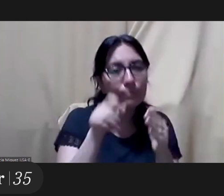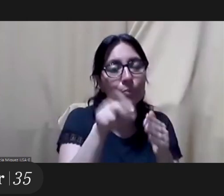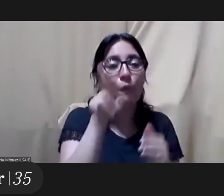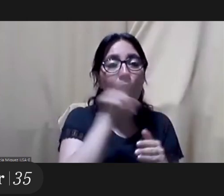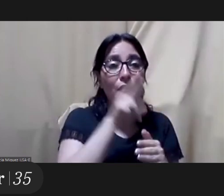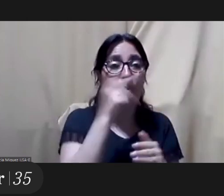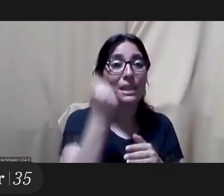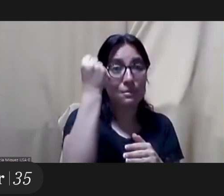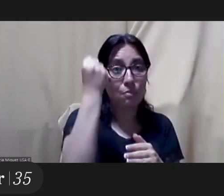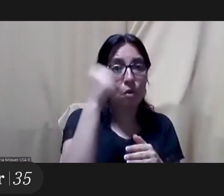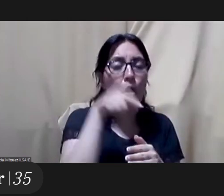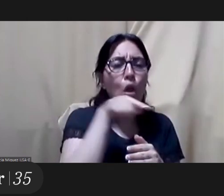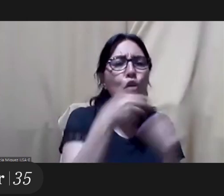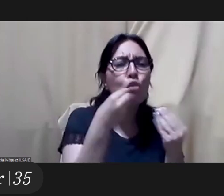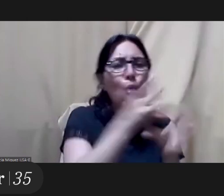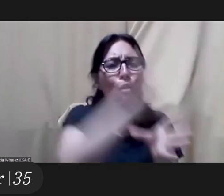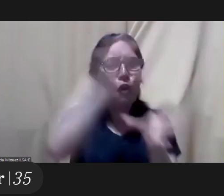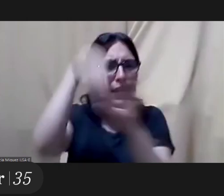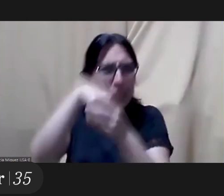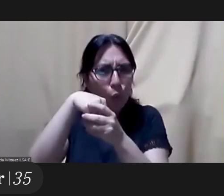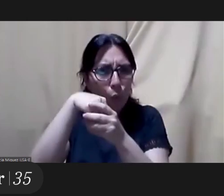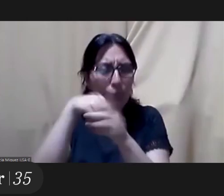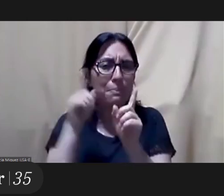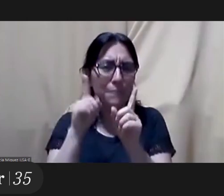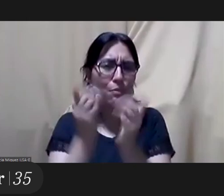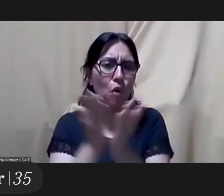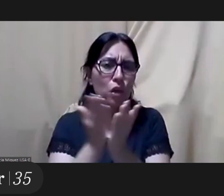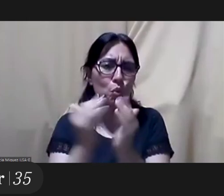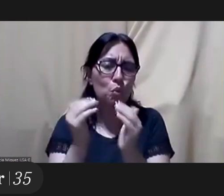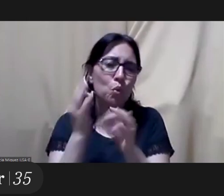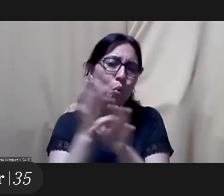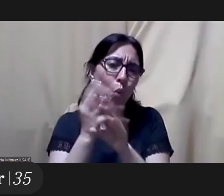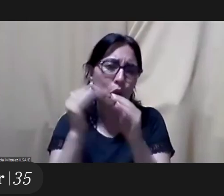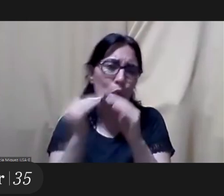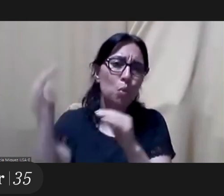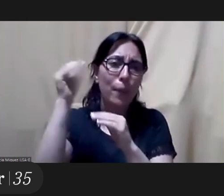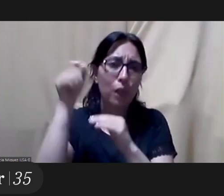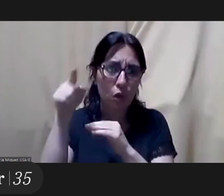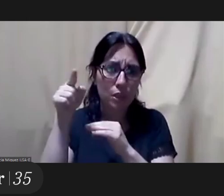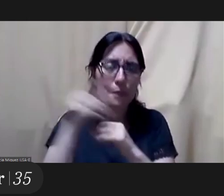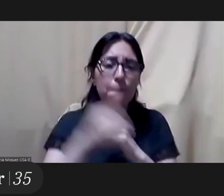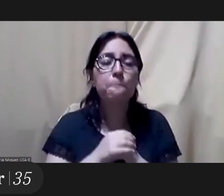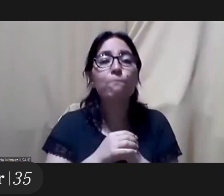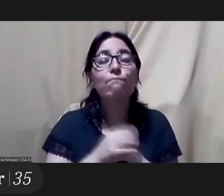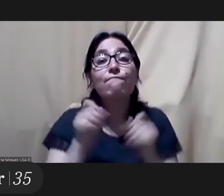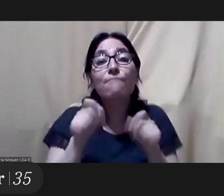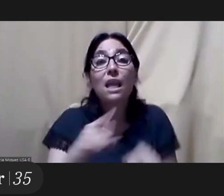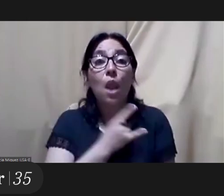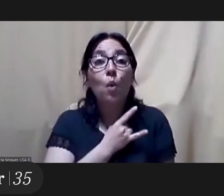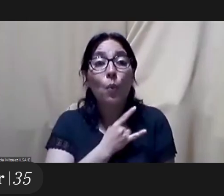or from a feminist perspective based on human rights now from